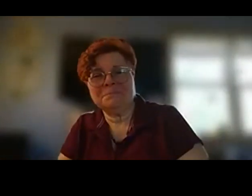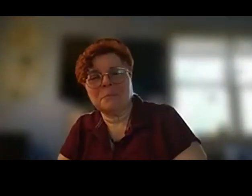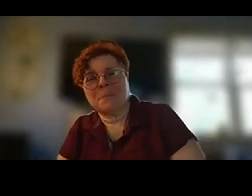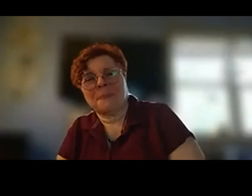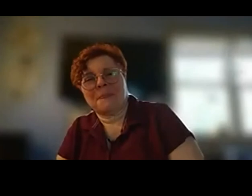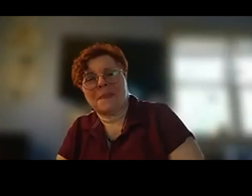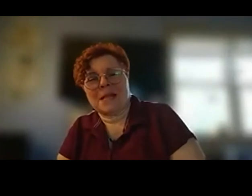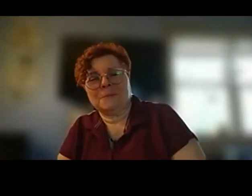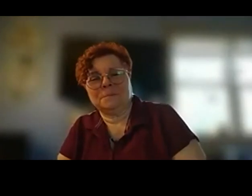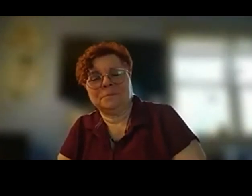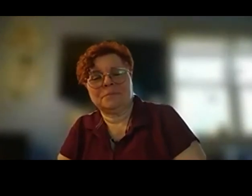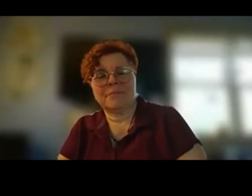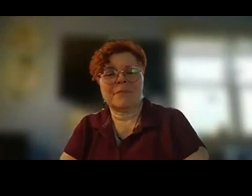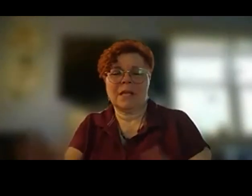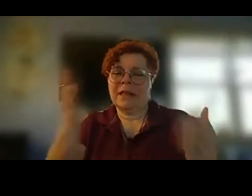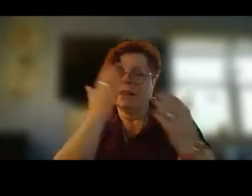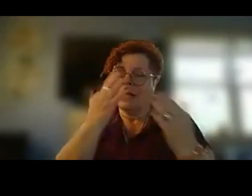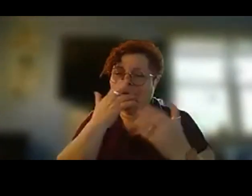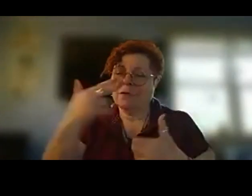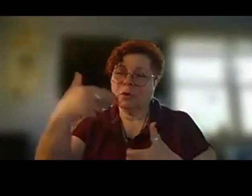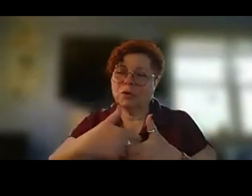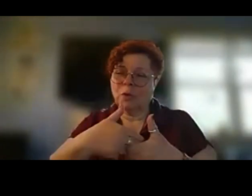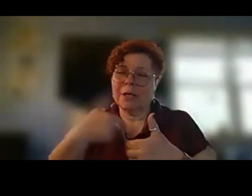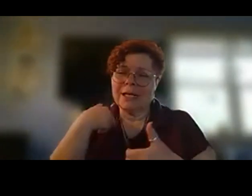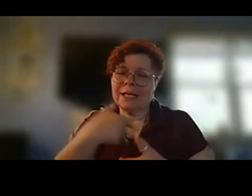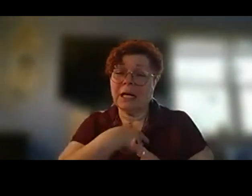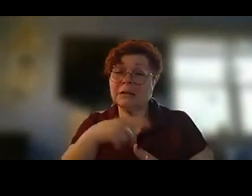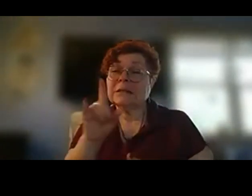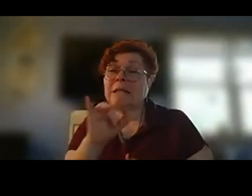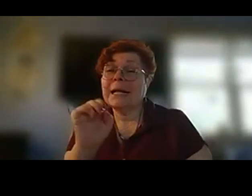well thank thank you for joining us do you have anything more to add